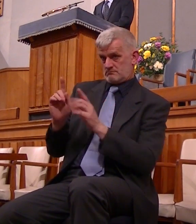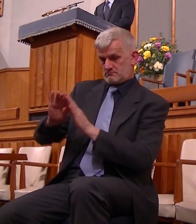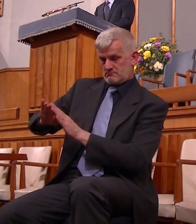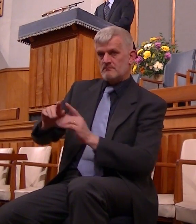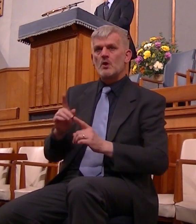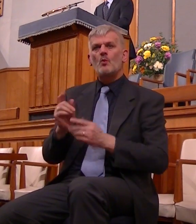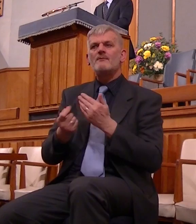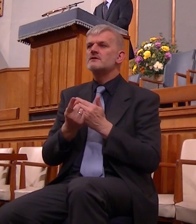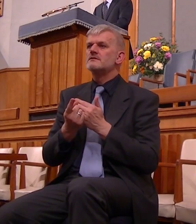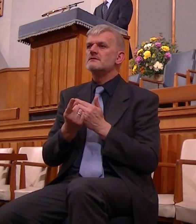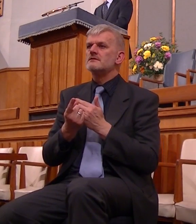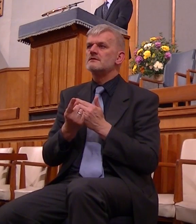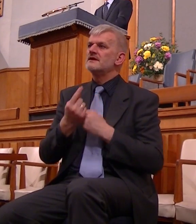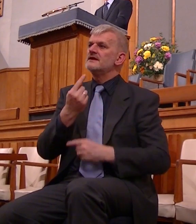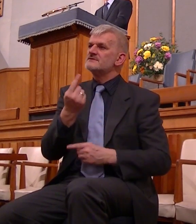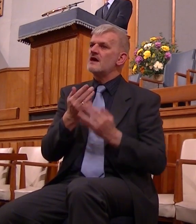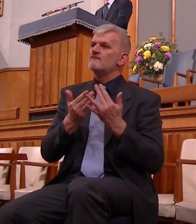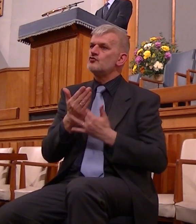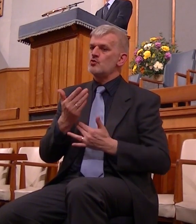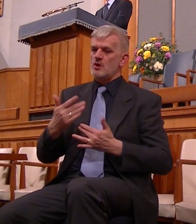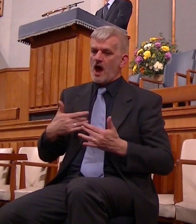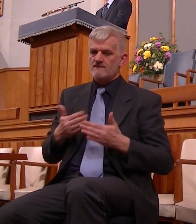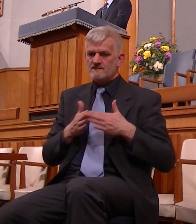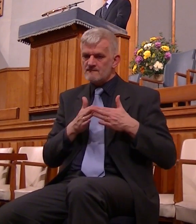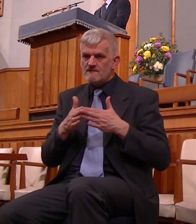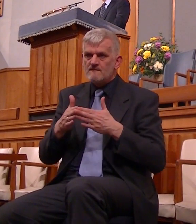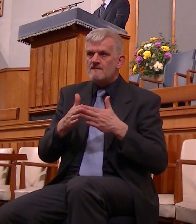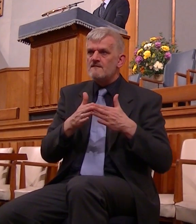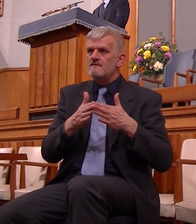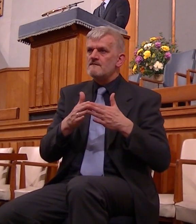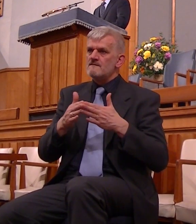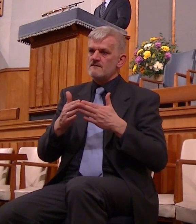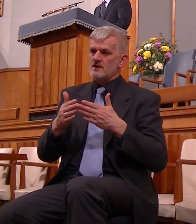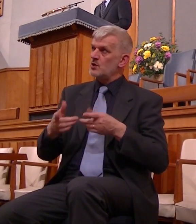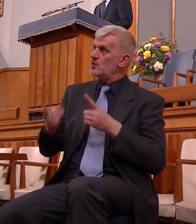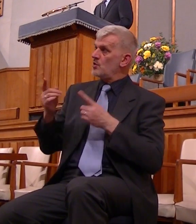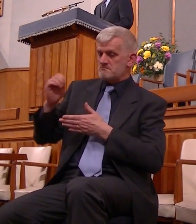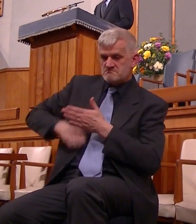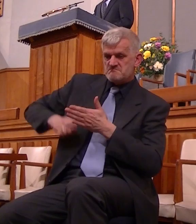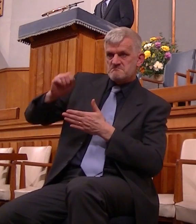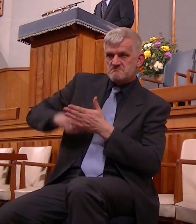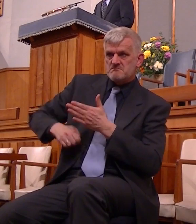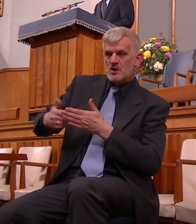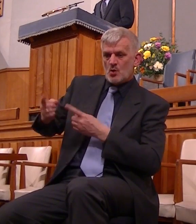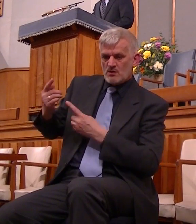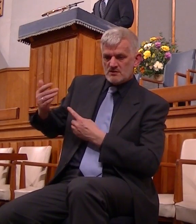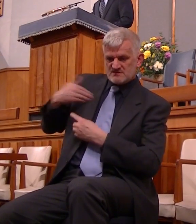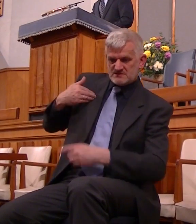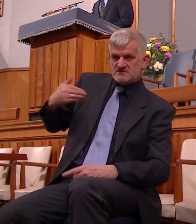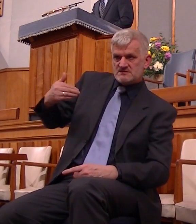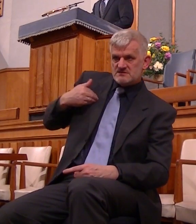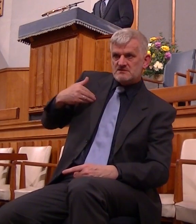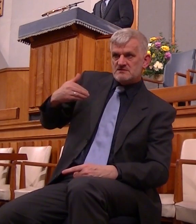he had many impressions on his heart that he was far away from God and he was engaging indulging in